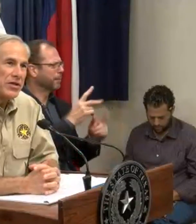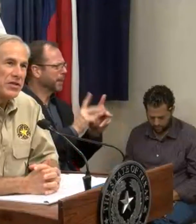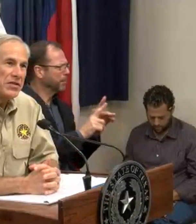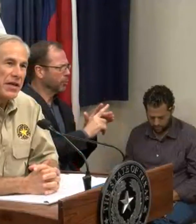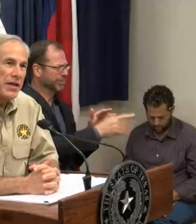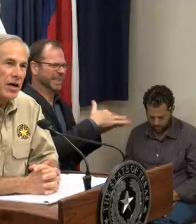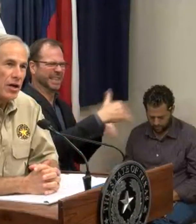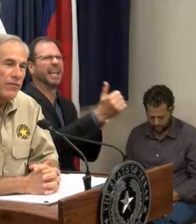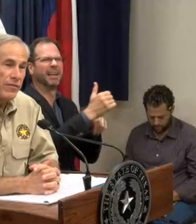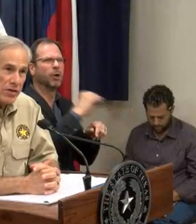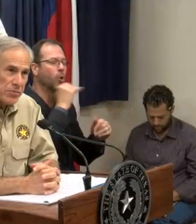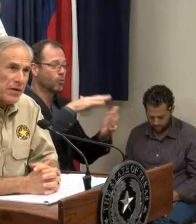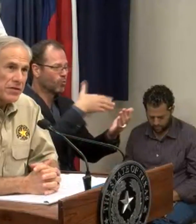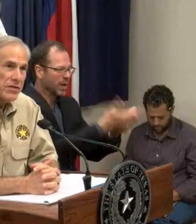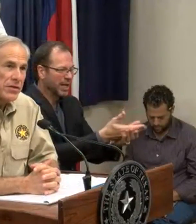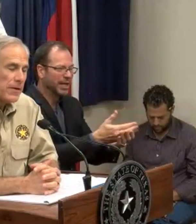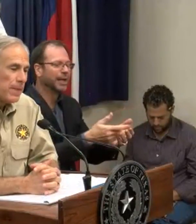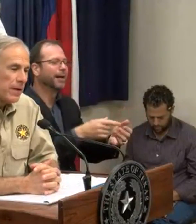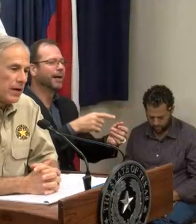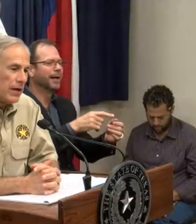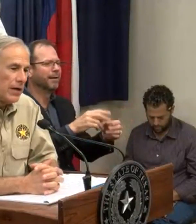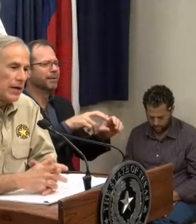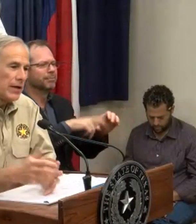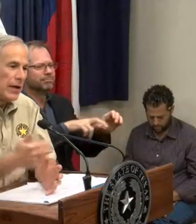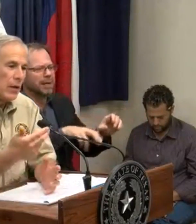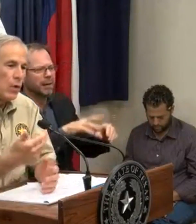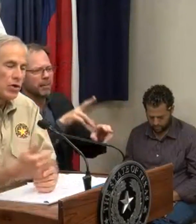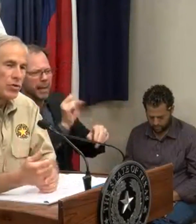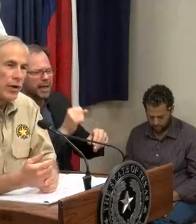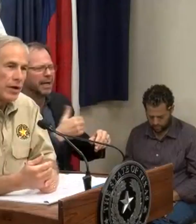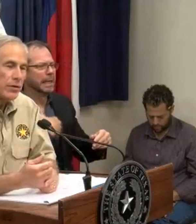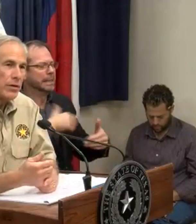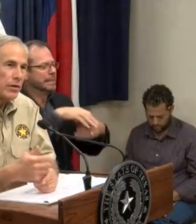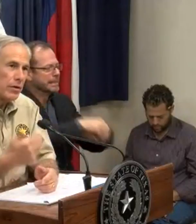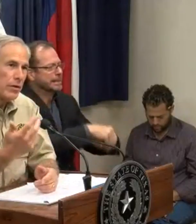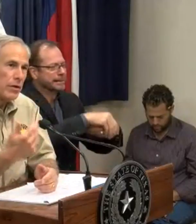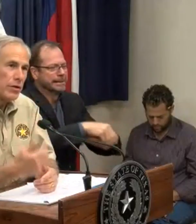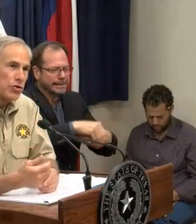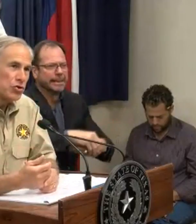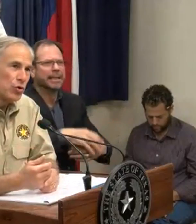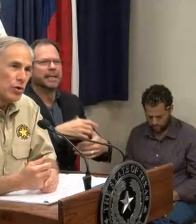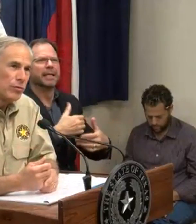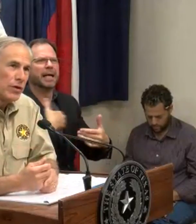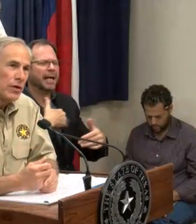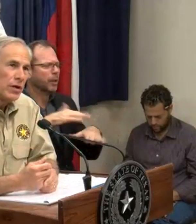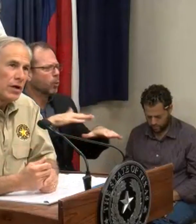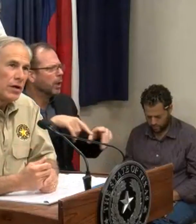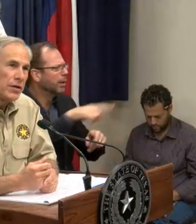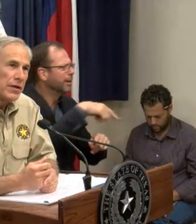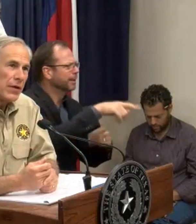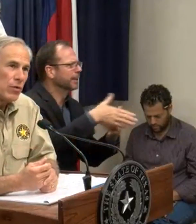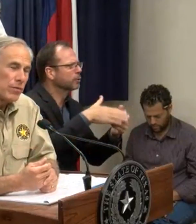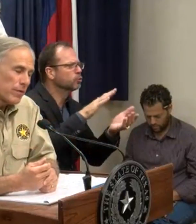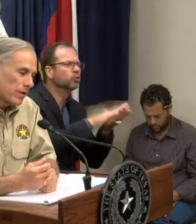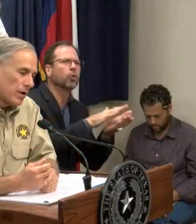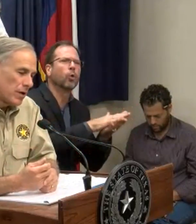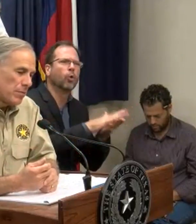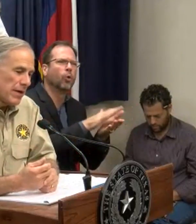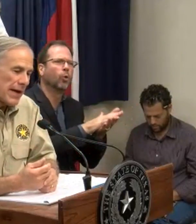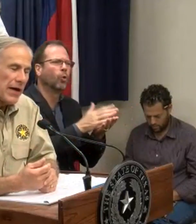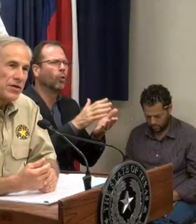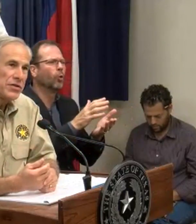evacuees as they got off of these buses. And I walked around the school that they were